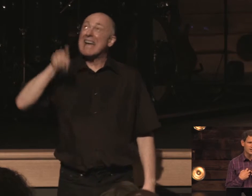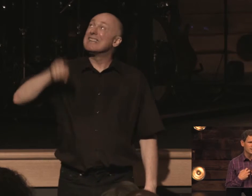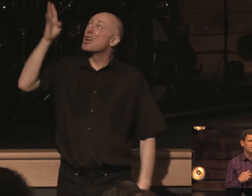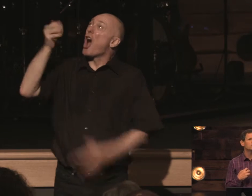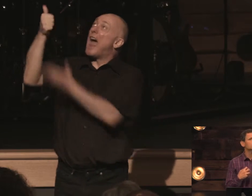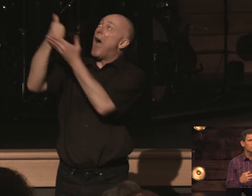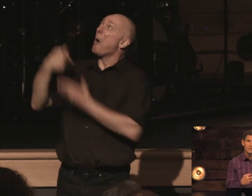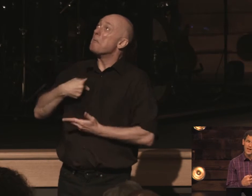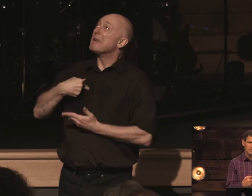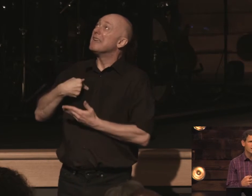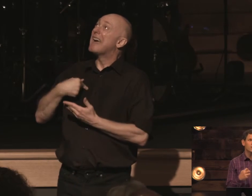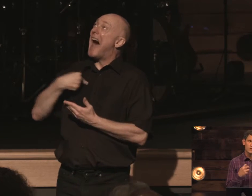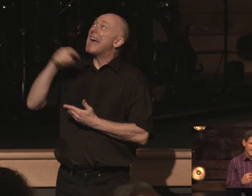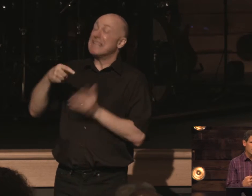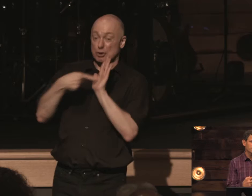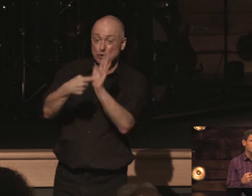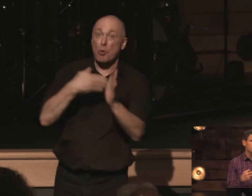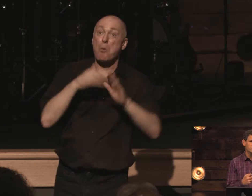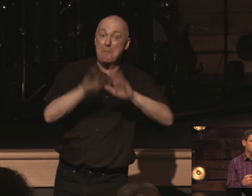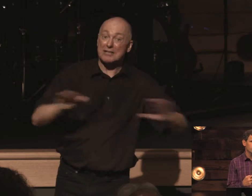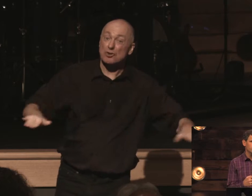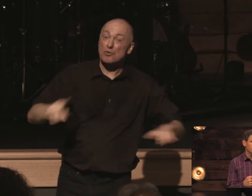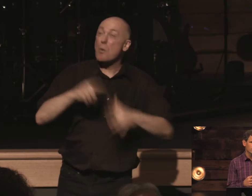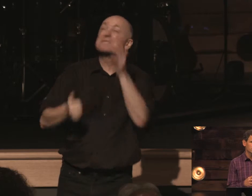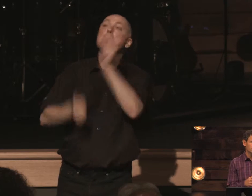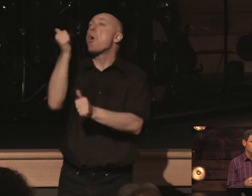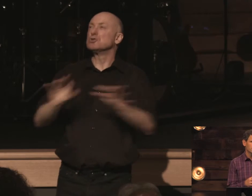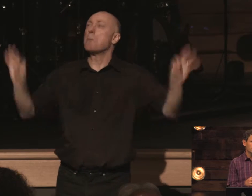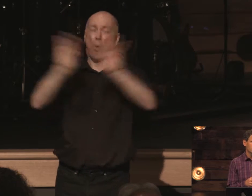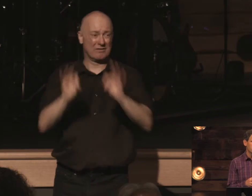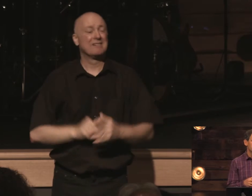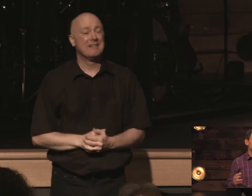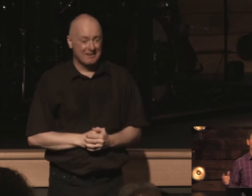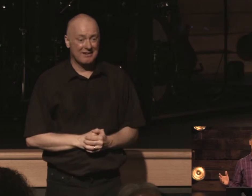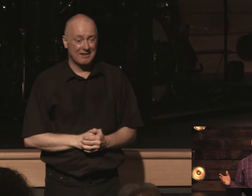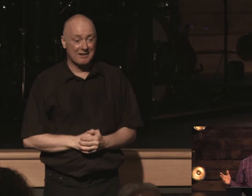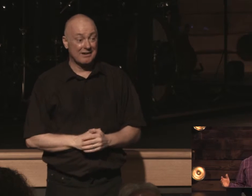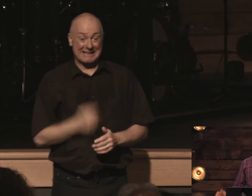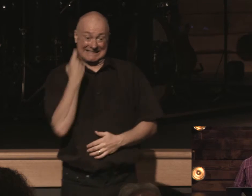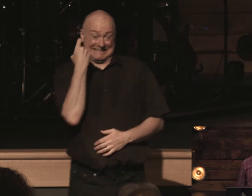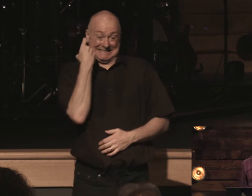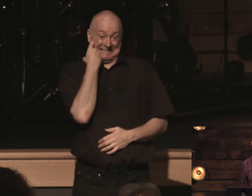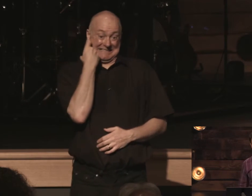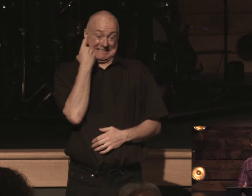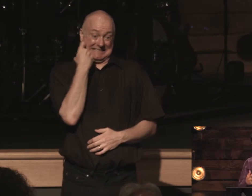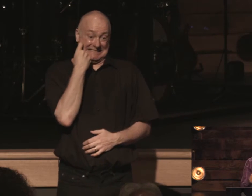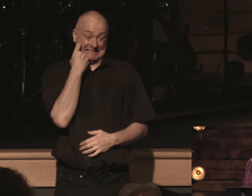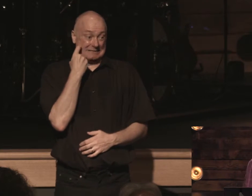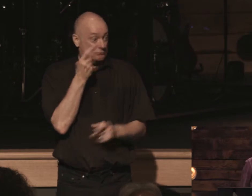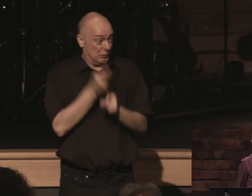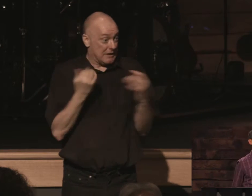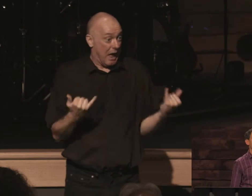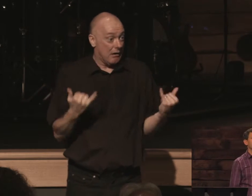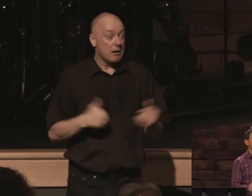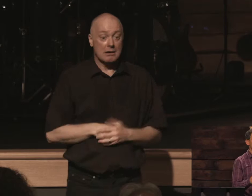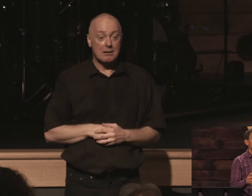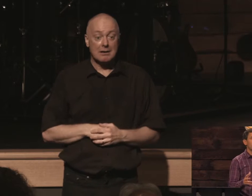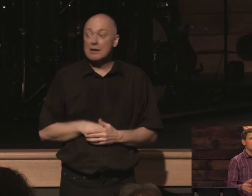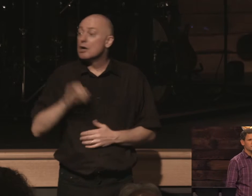to show them the reality of what's most important you know this past weekend right now our junior highs